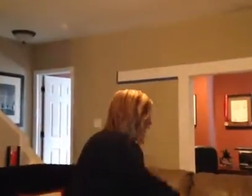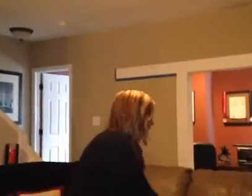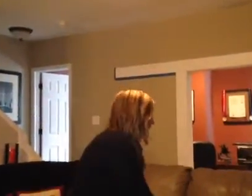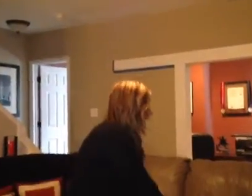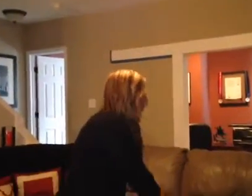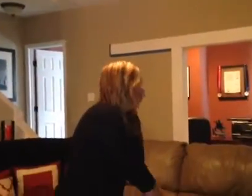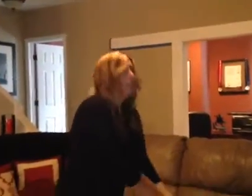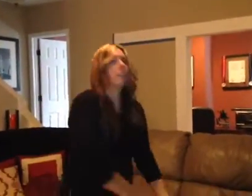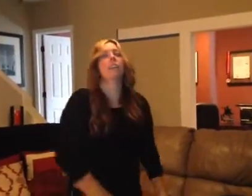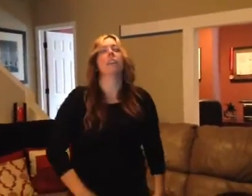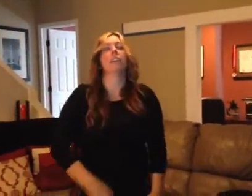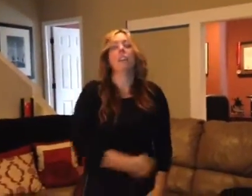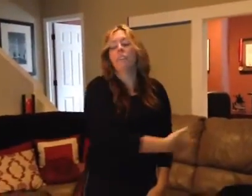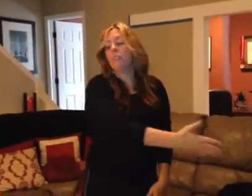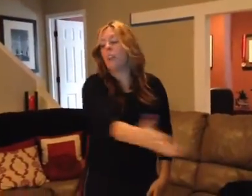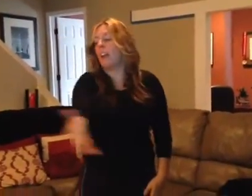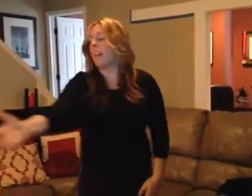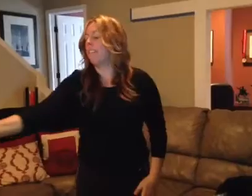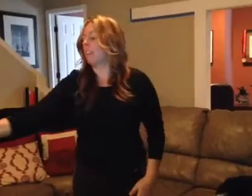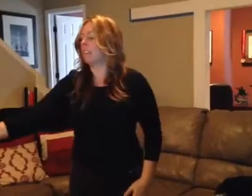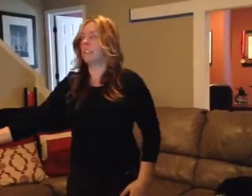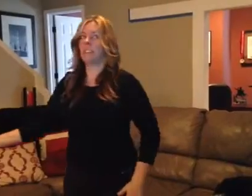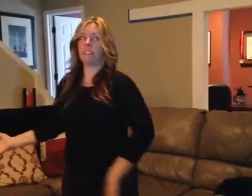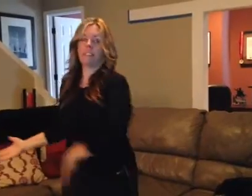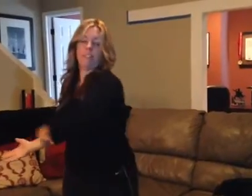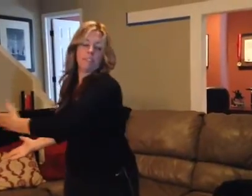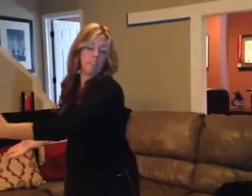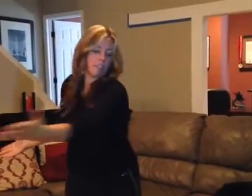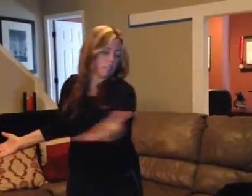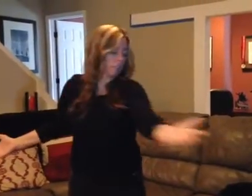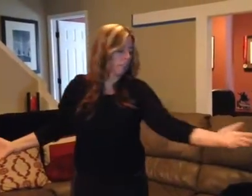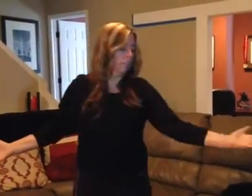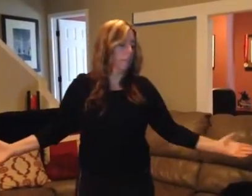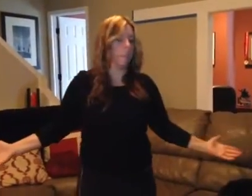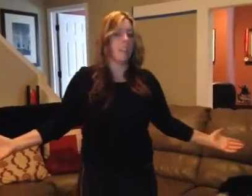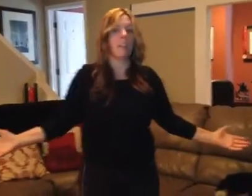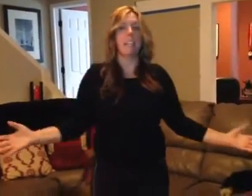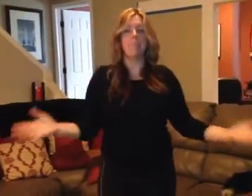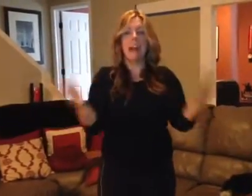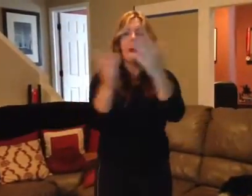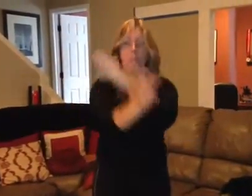Chains for the slave. His power.